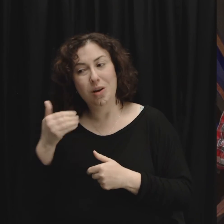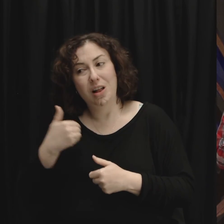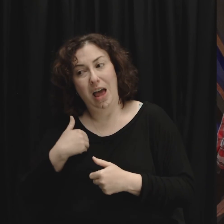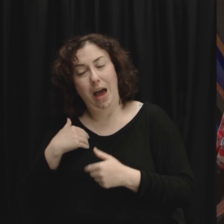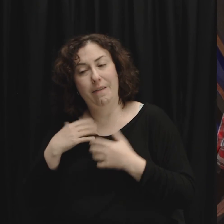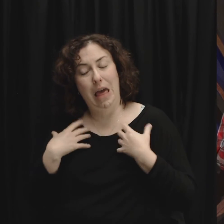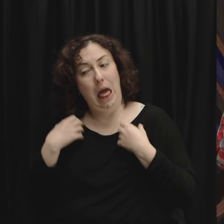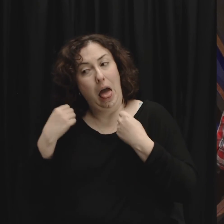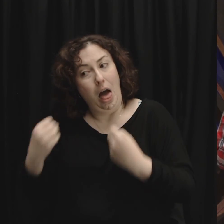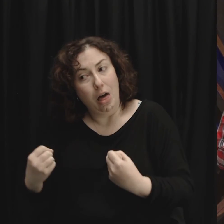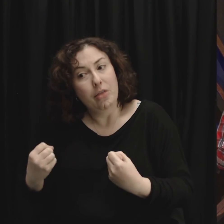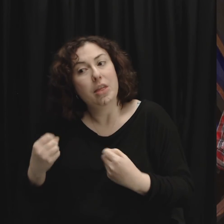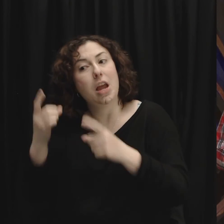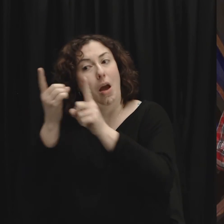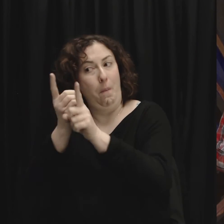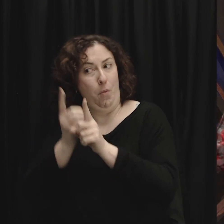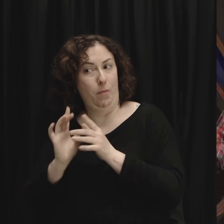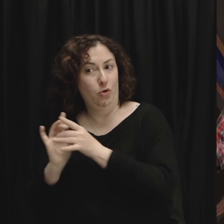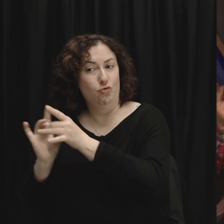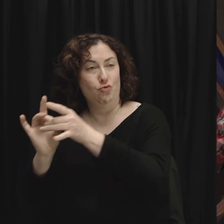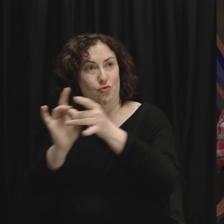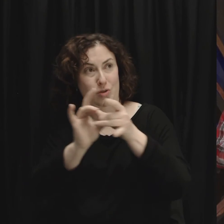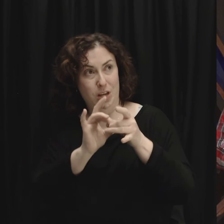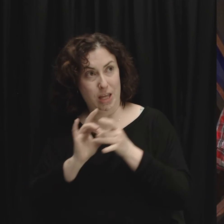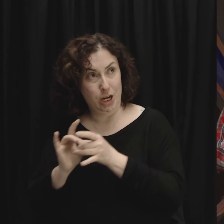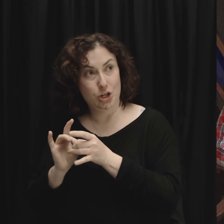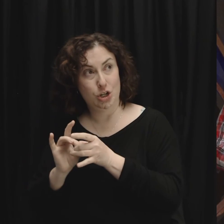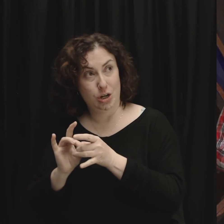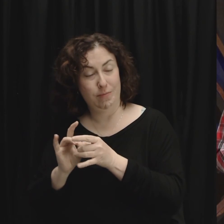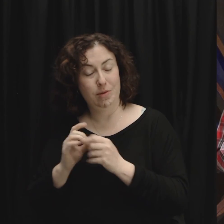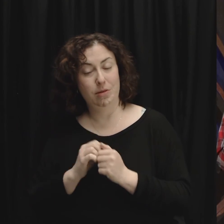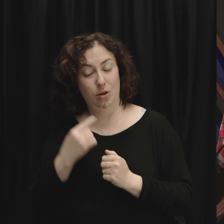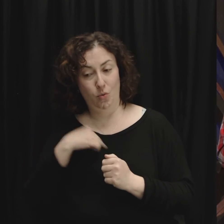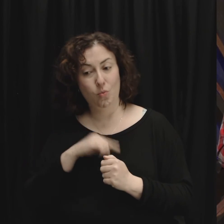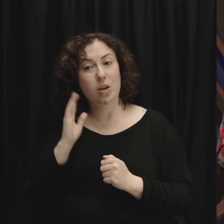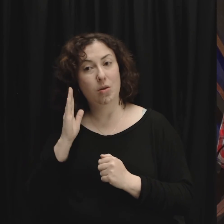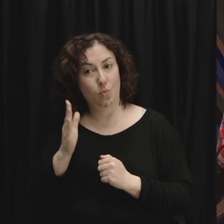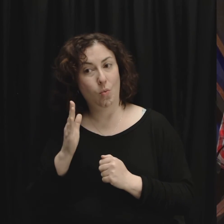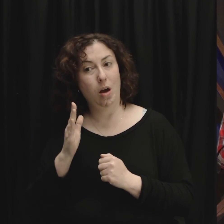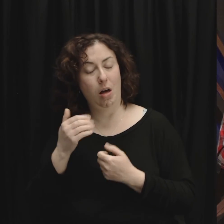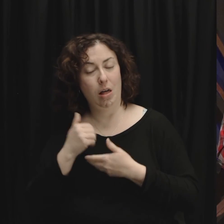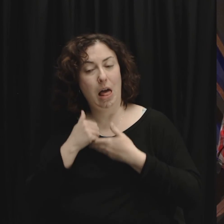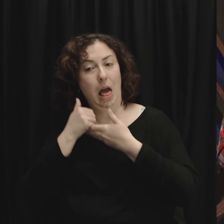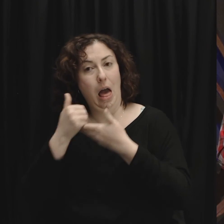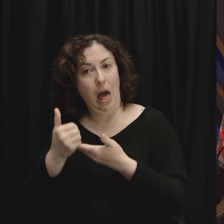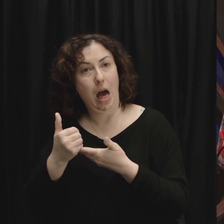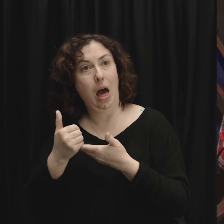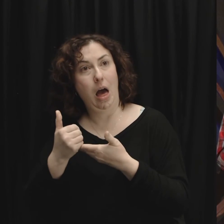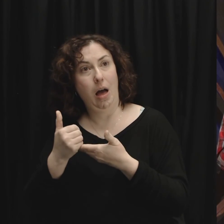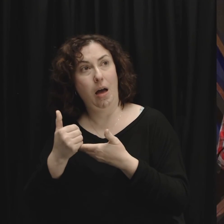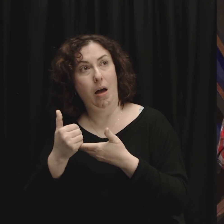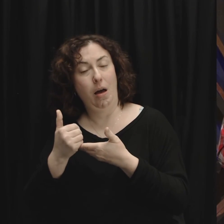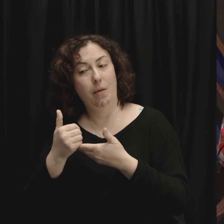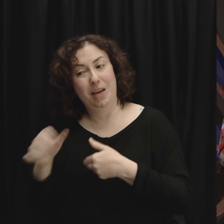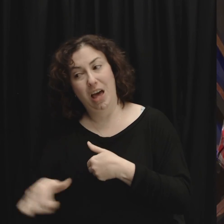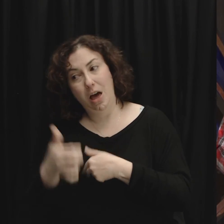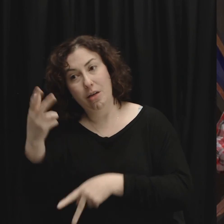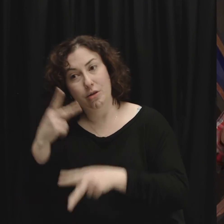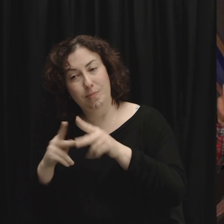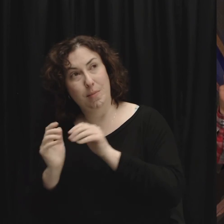we would join you in reconciling a lost world back to you God please use this message in our hearts in any way that you see fit and continue to